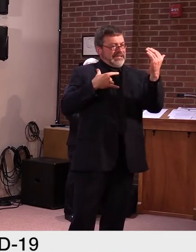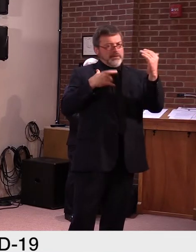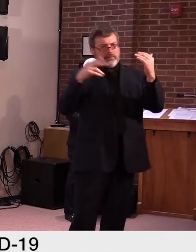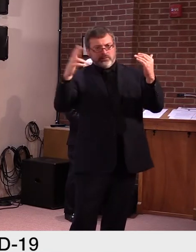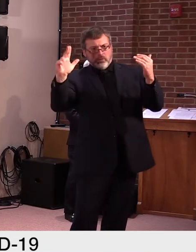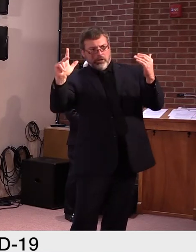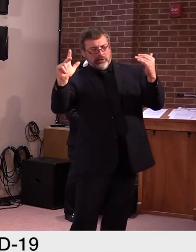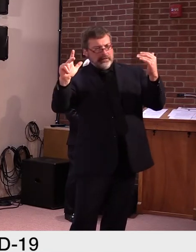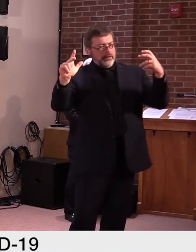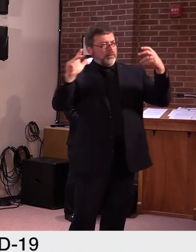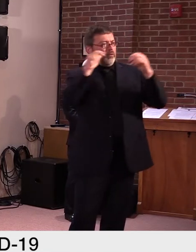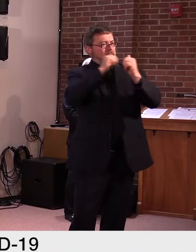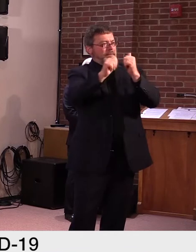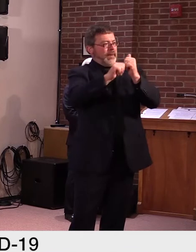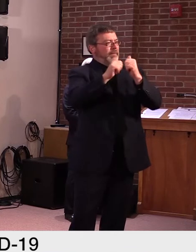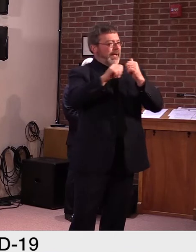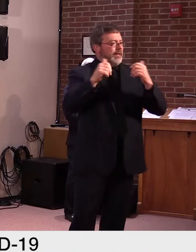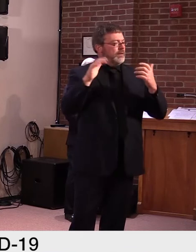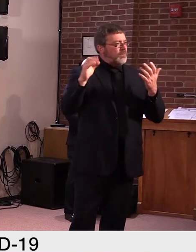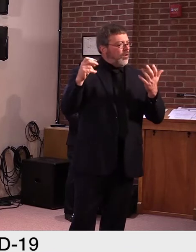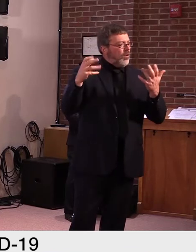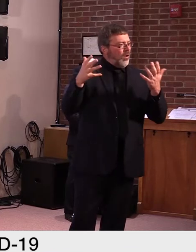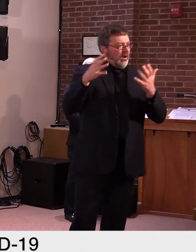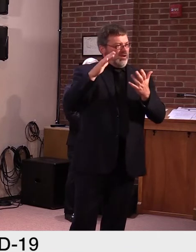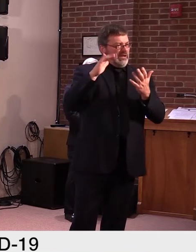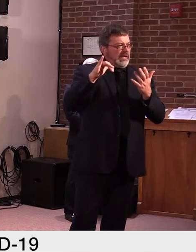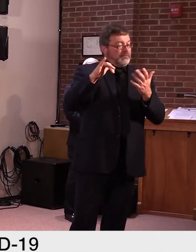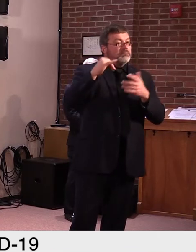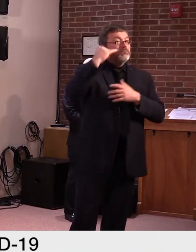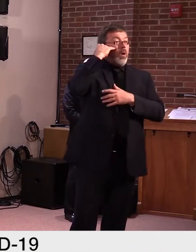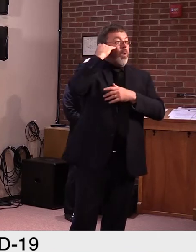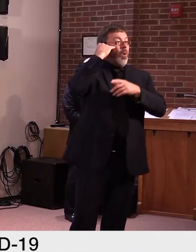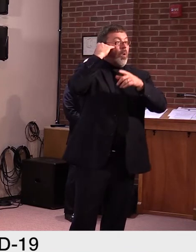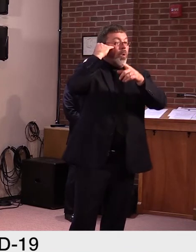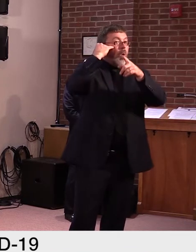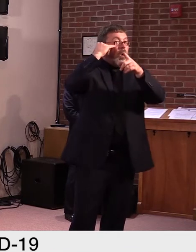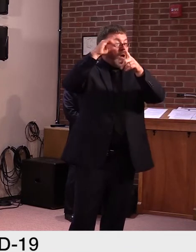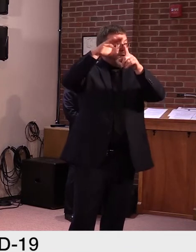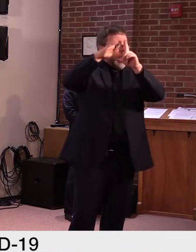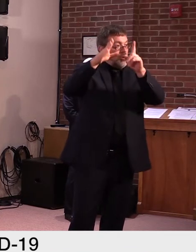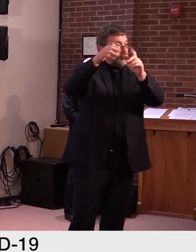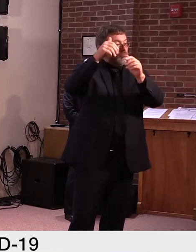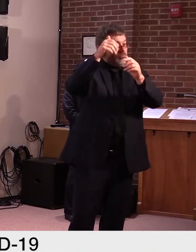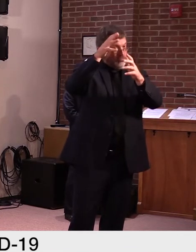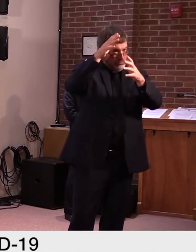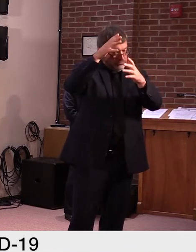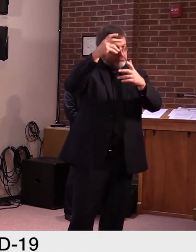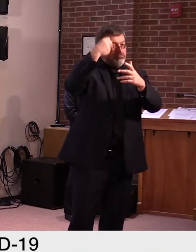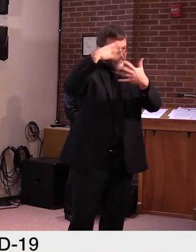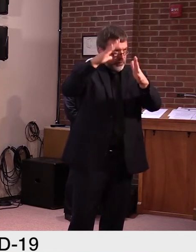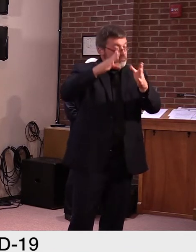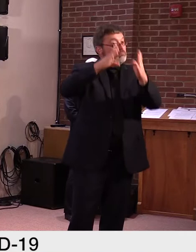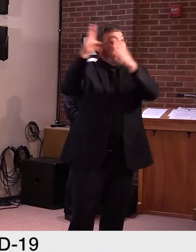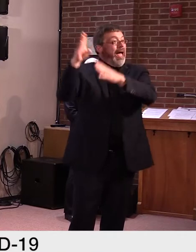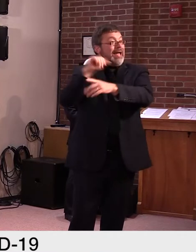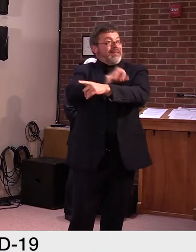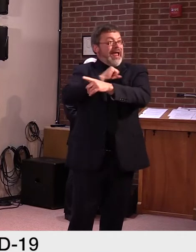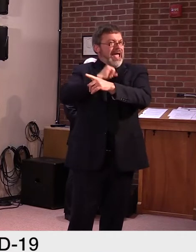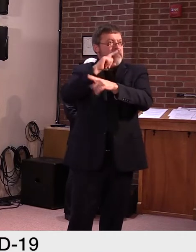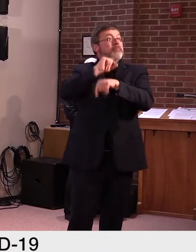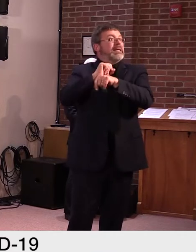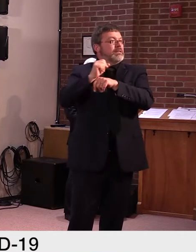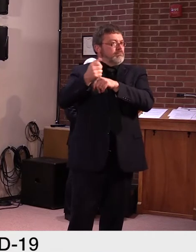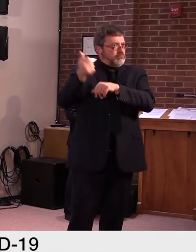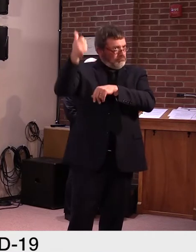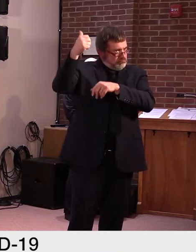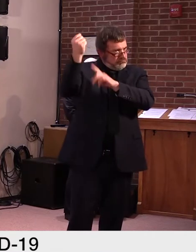I would, I would assume somebody is going to question the constitutionality of the bill, which again, I think they're on firm ground in